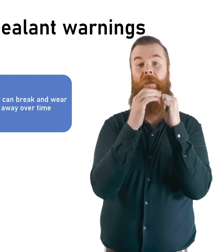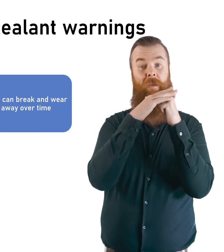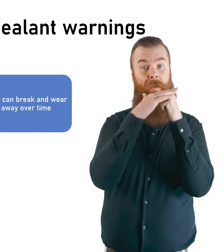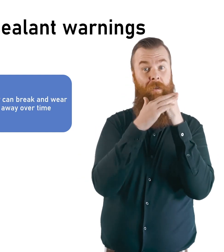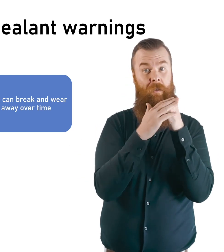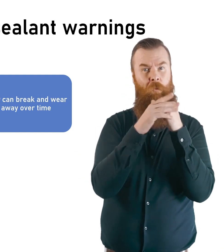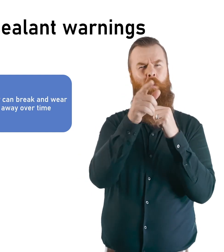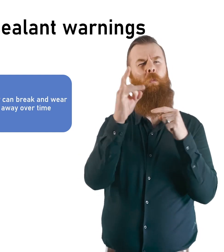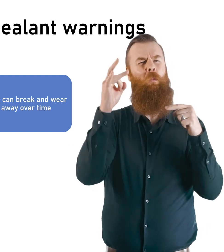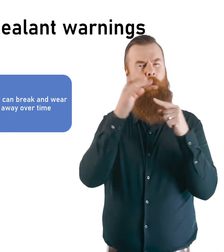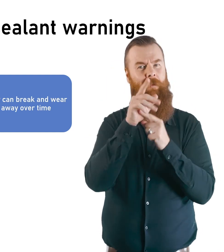them checked.